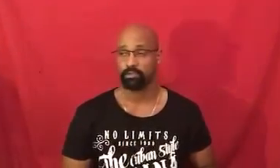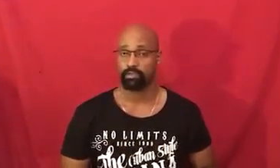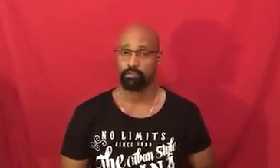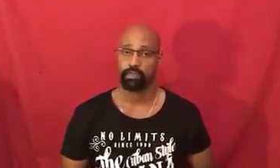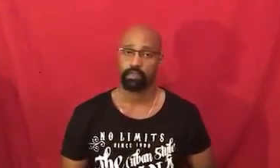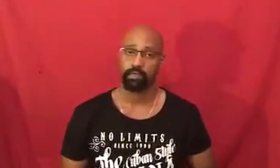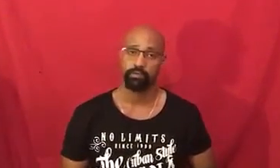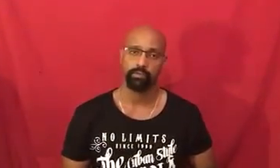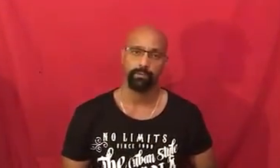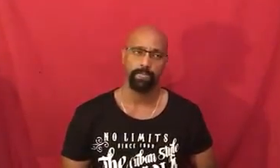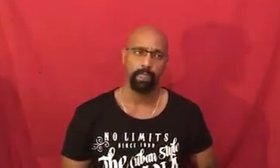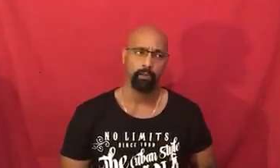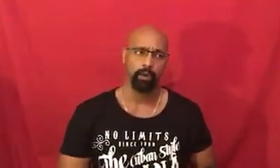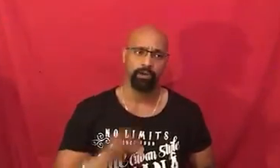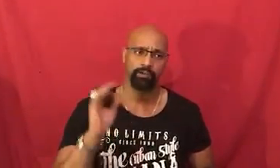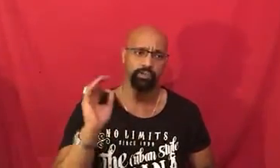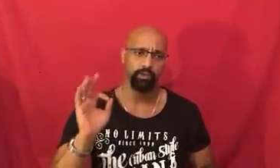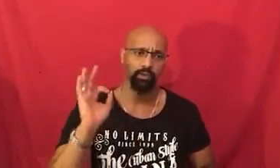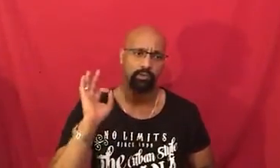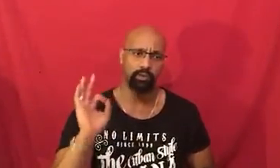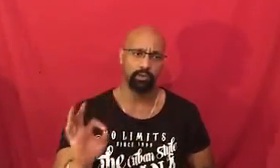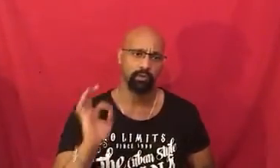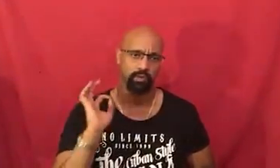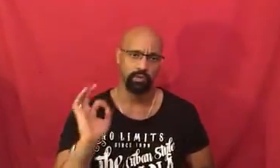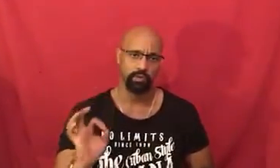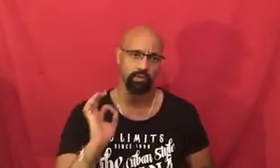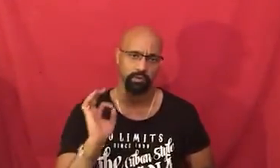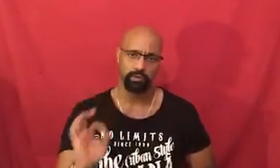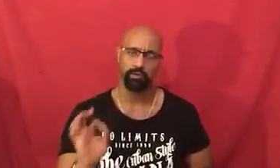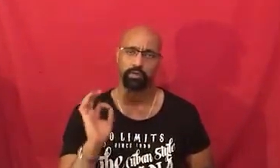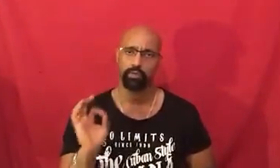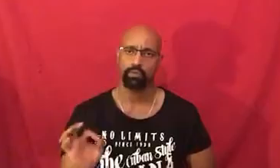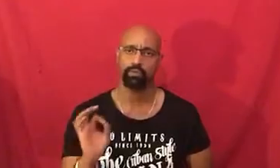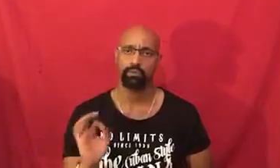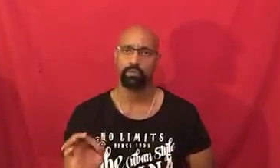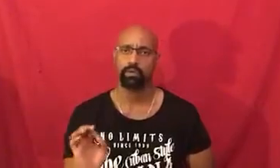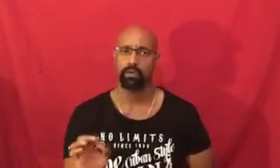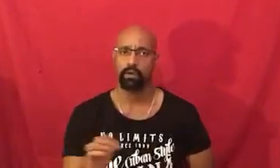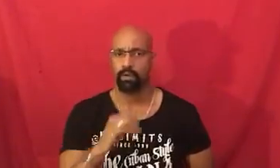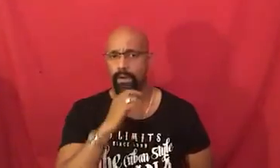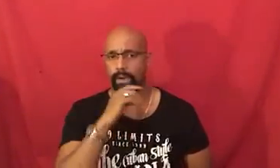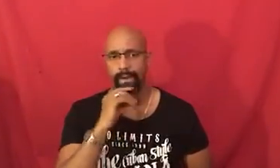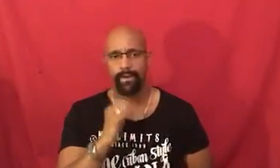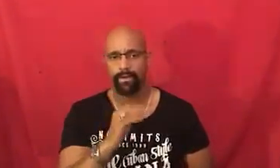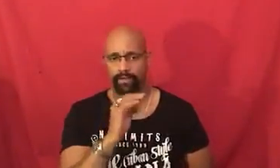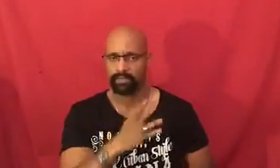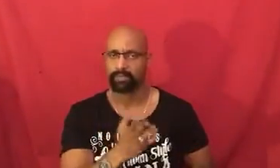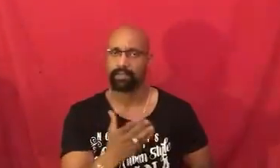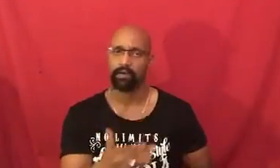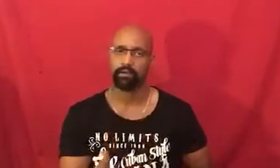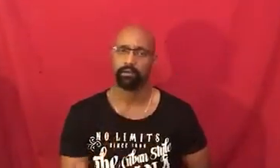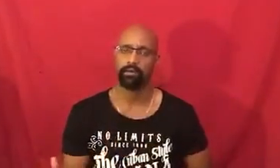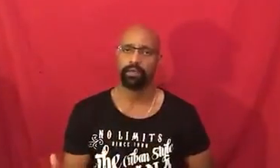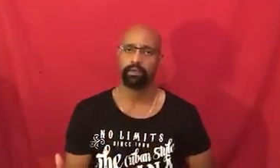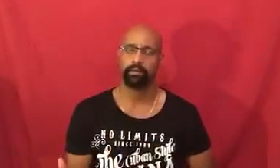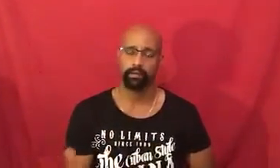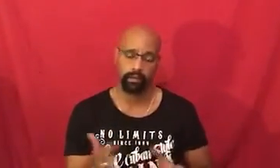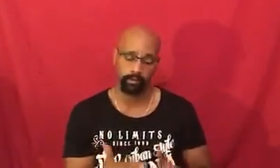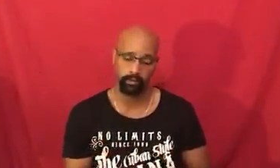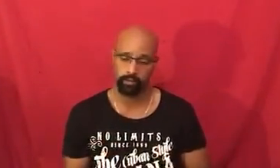and many others where i show i you exactly how to learn that and how to do